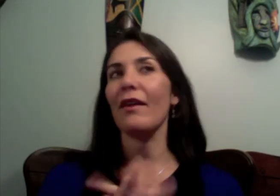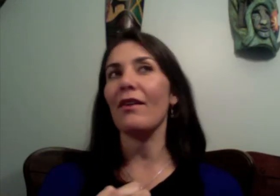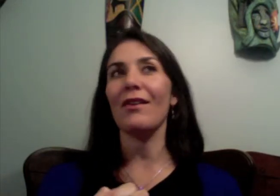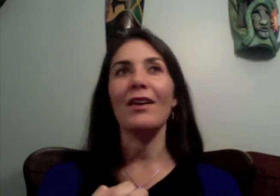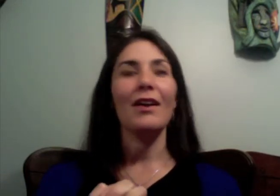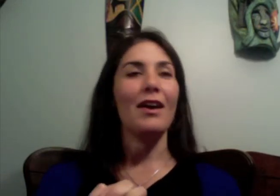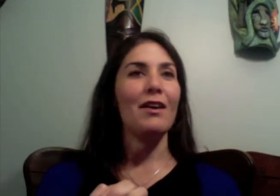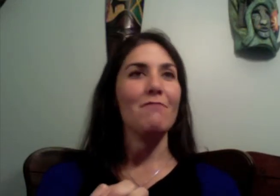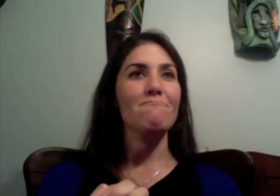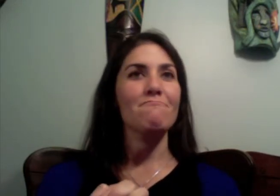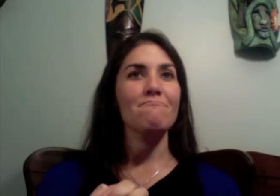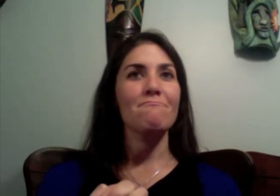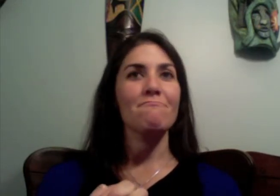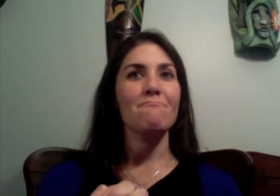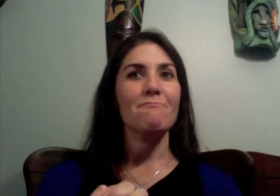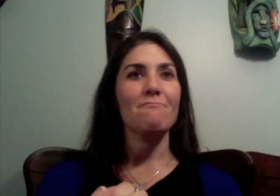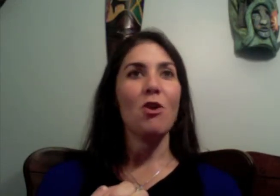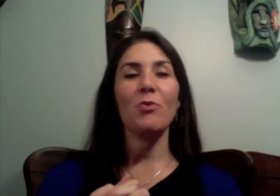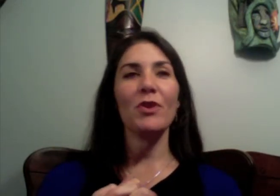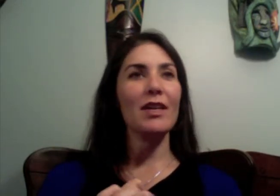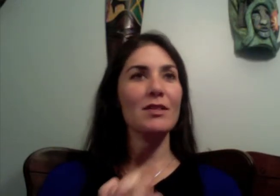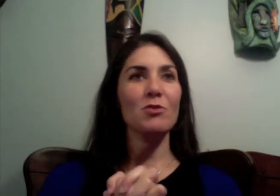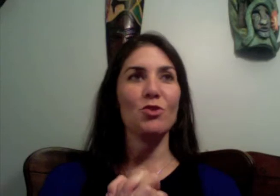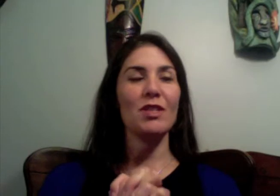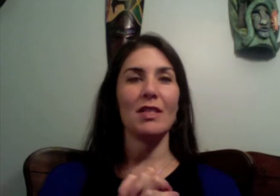hope they're getting some joy today